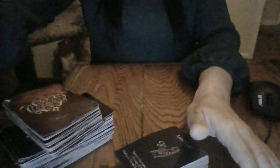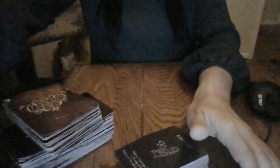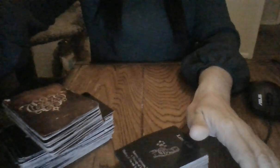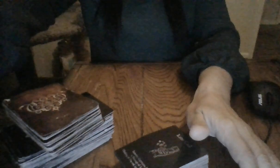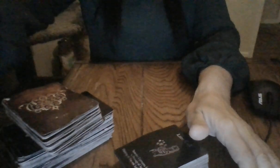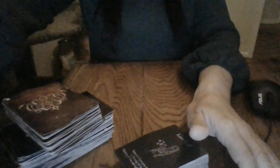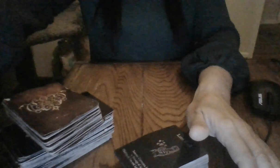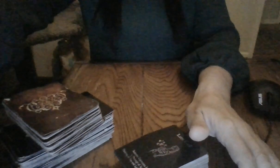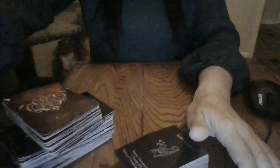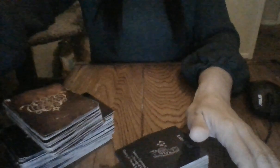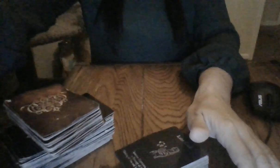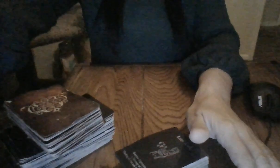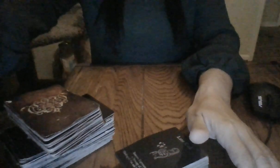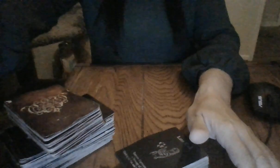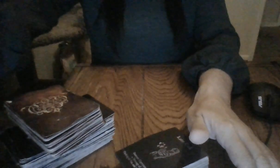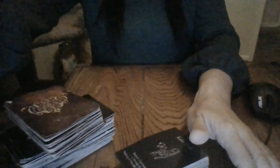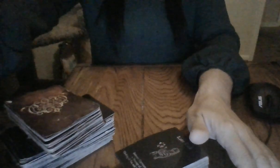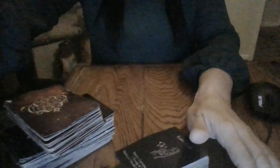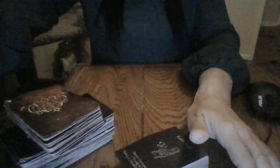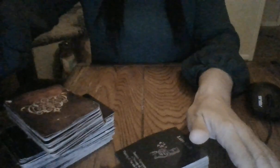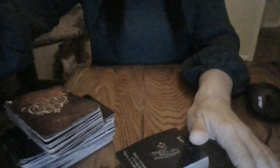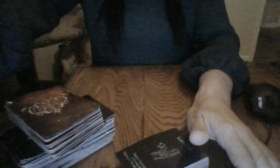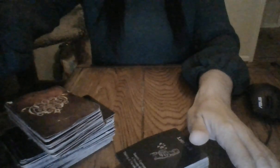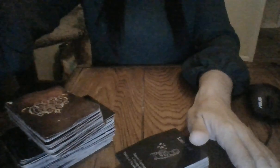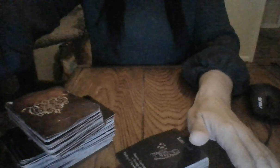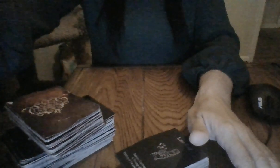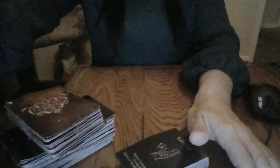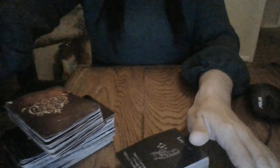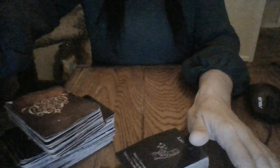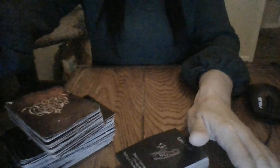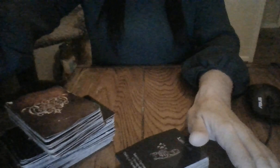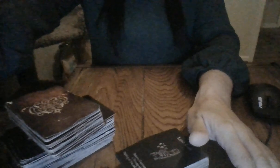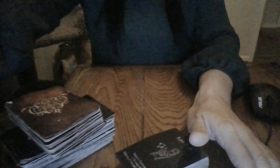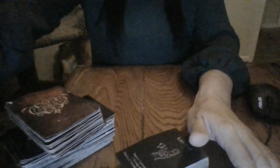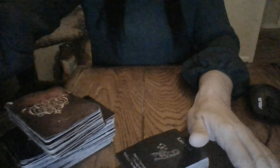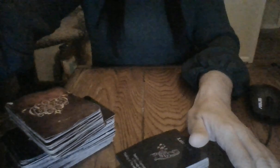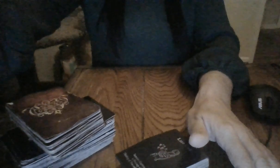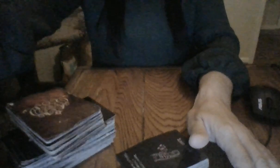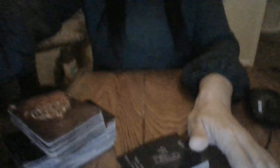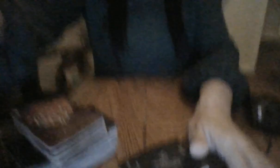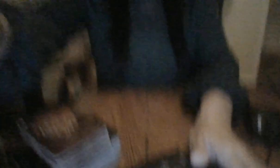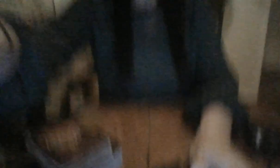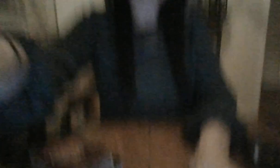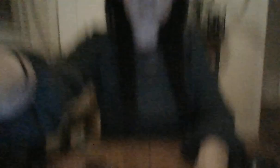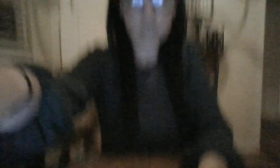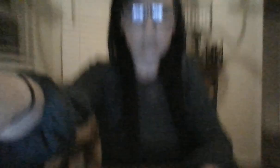A lot of fraudulent activity around that home and the situation.